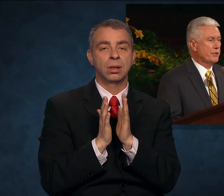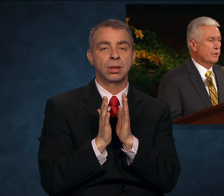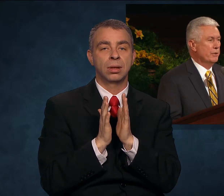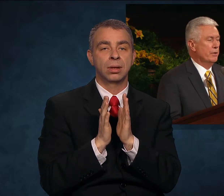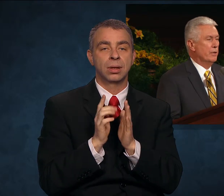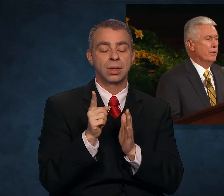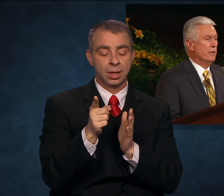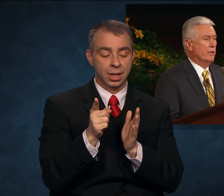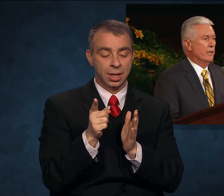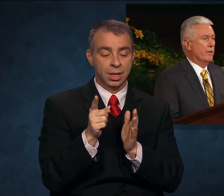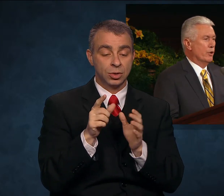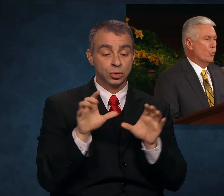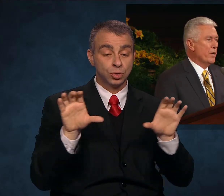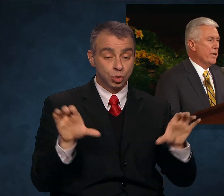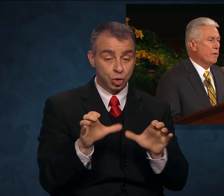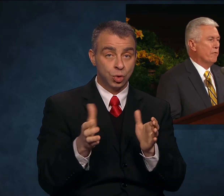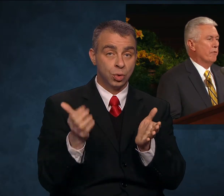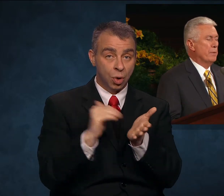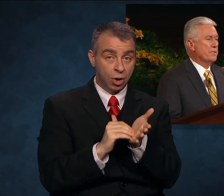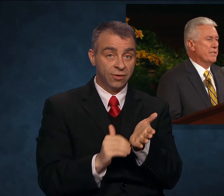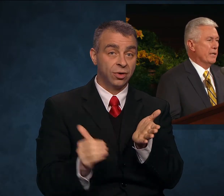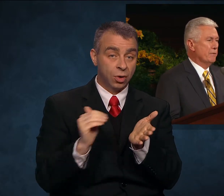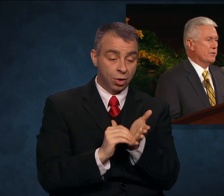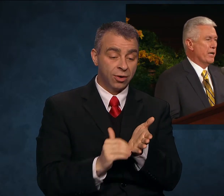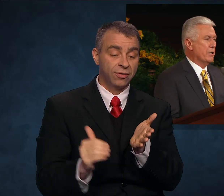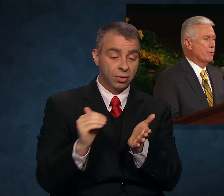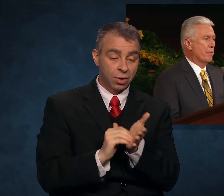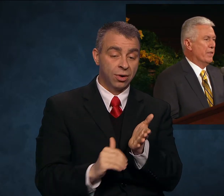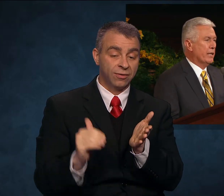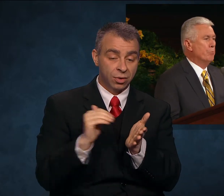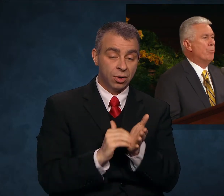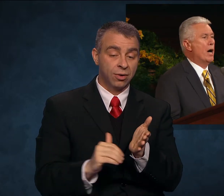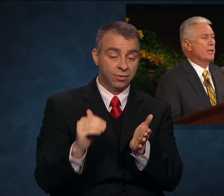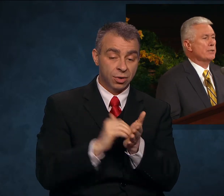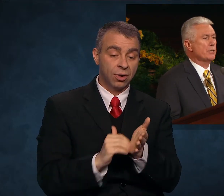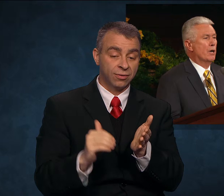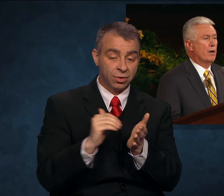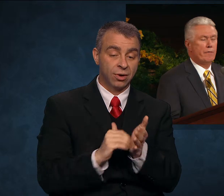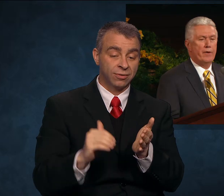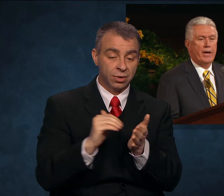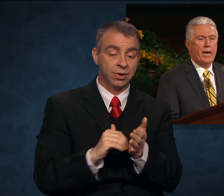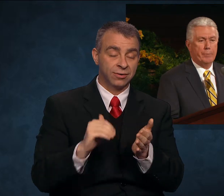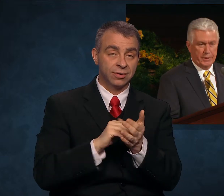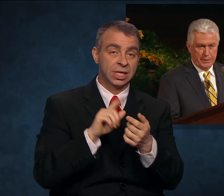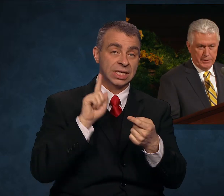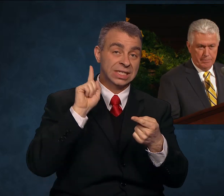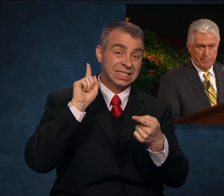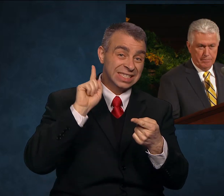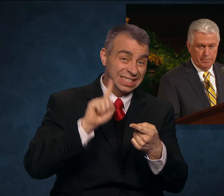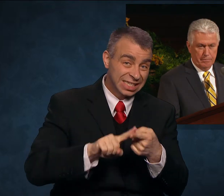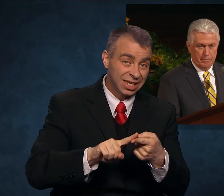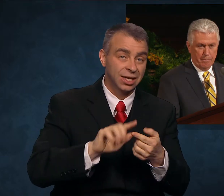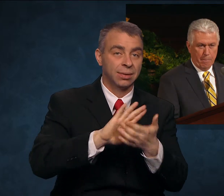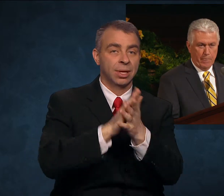action that weave themselves into thick bonds of habit.